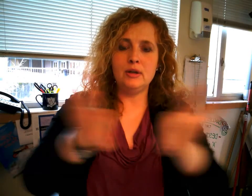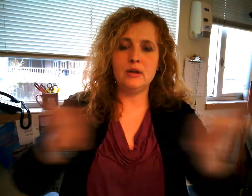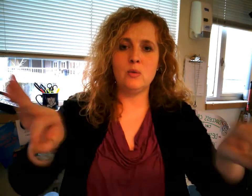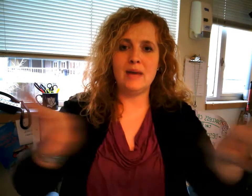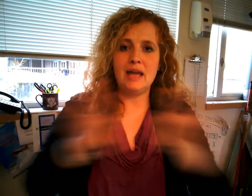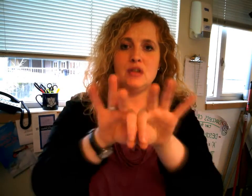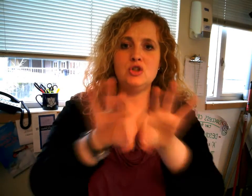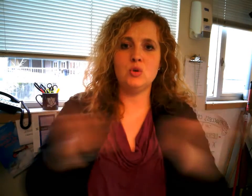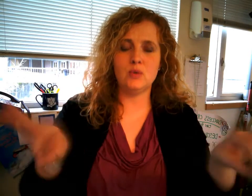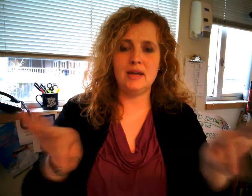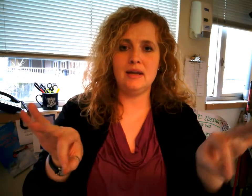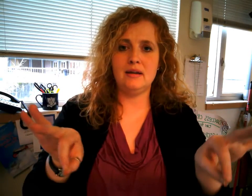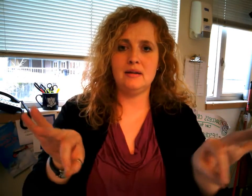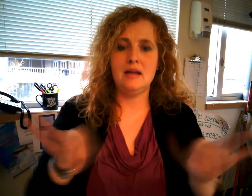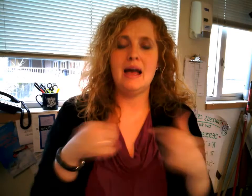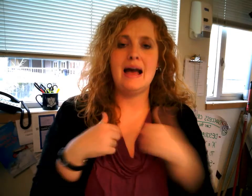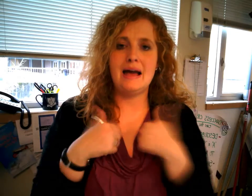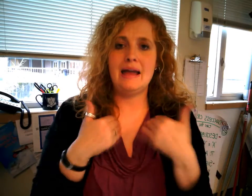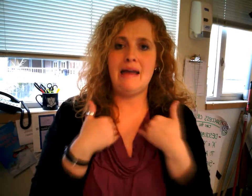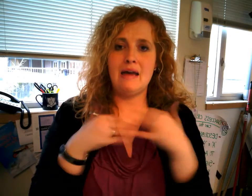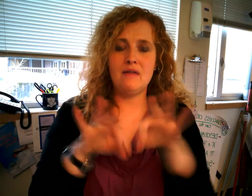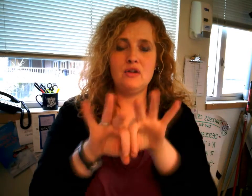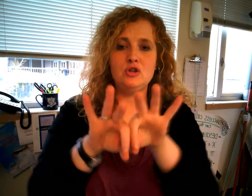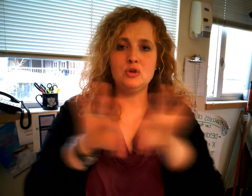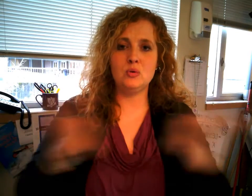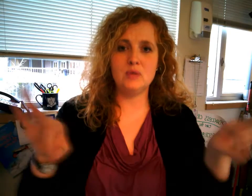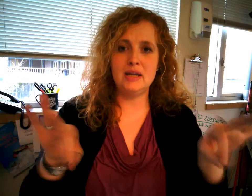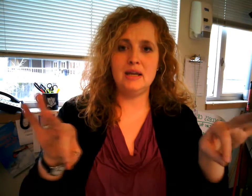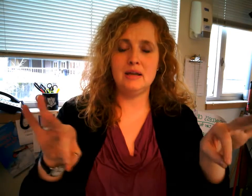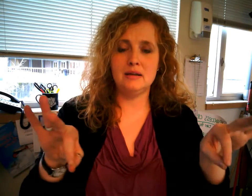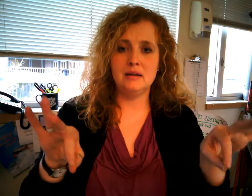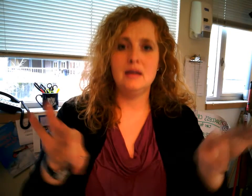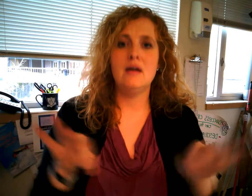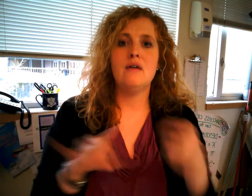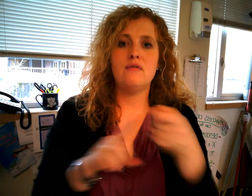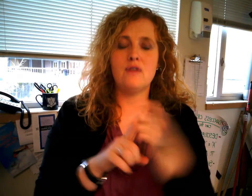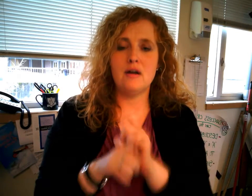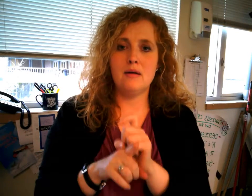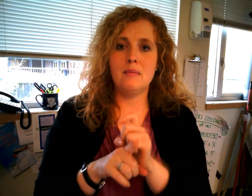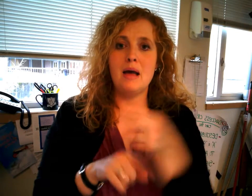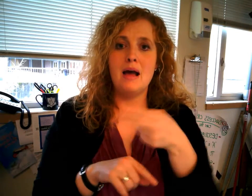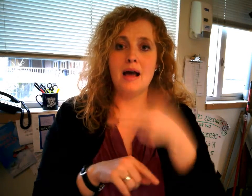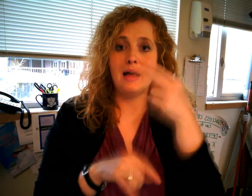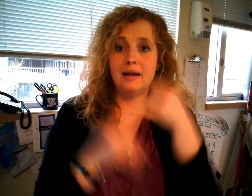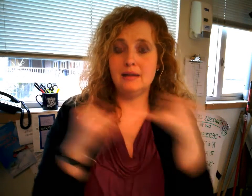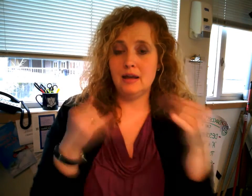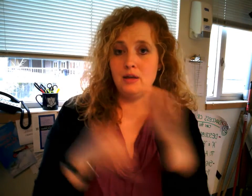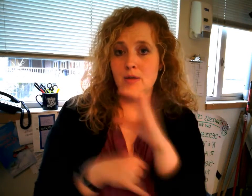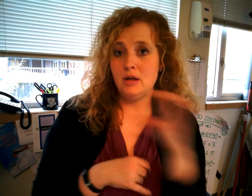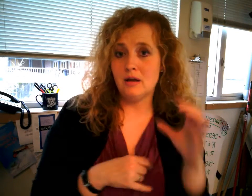away degree I have a degree from Highline Community College